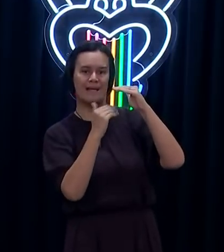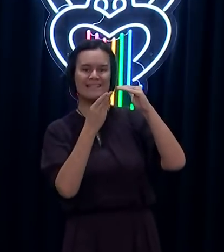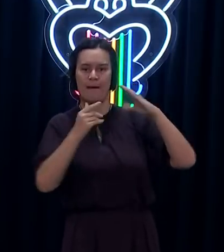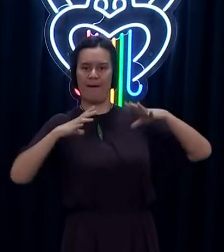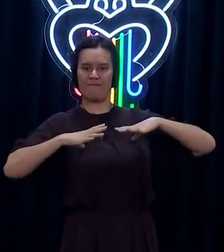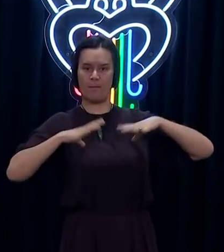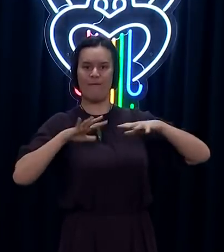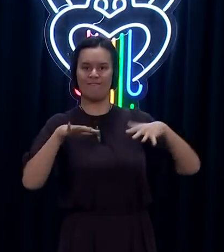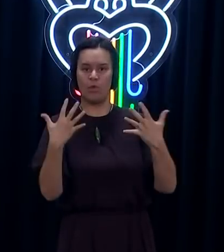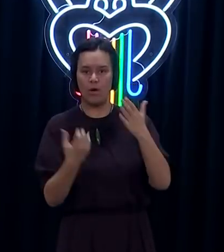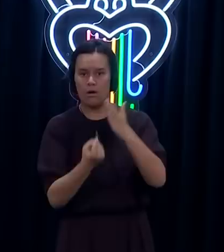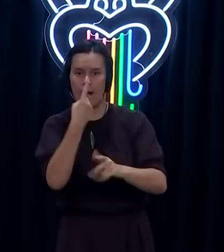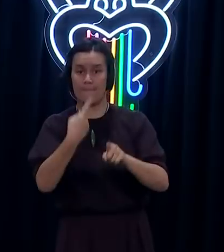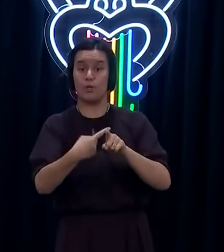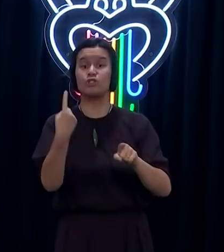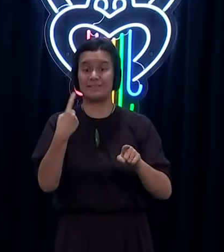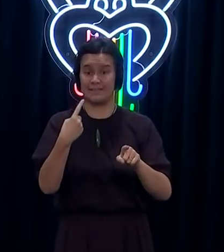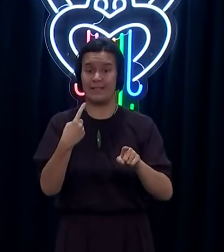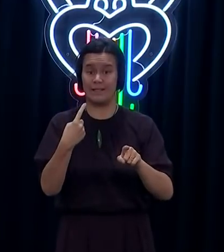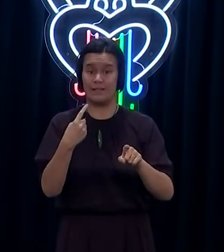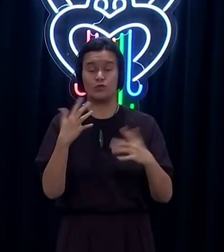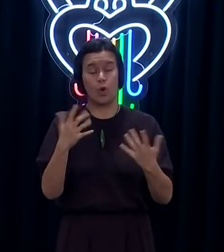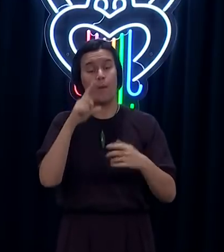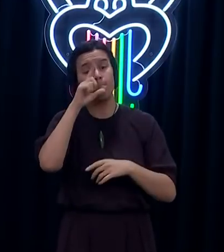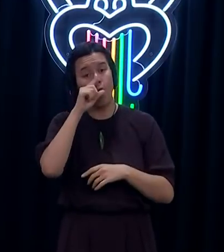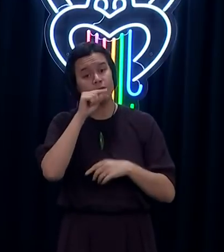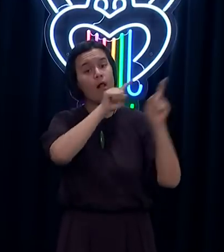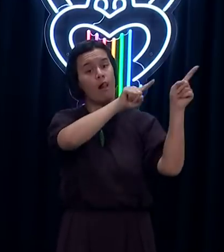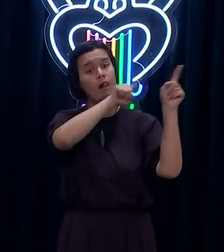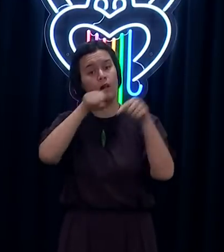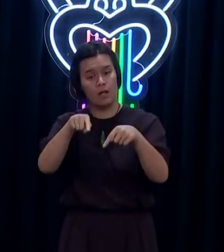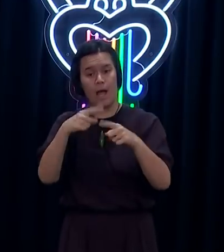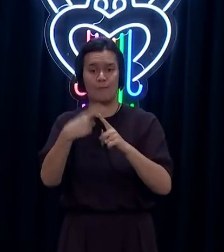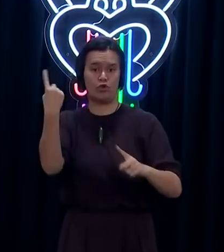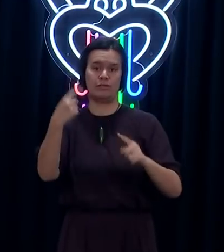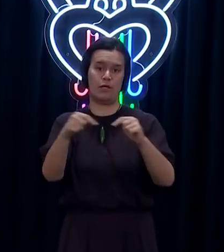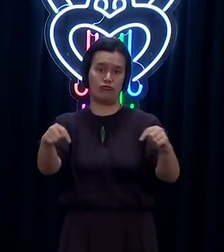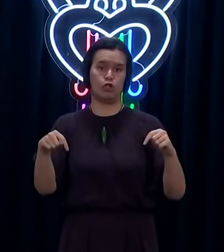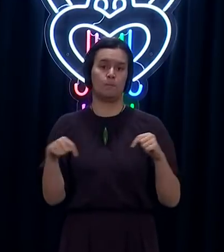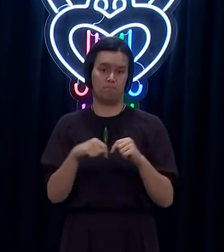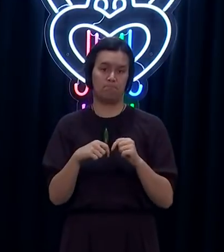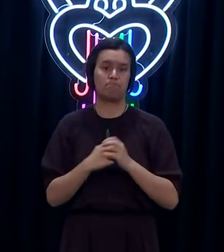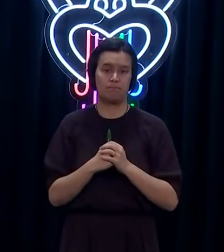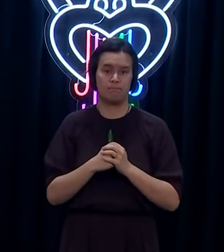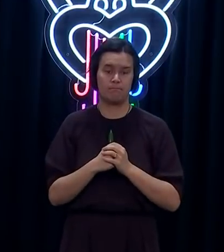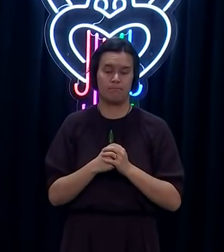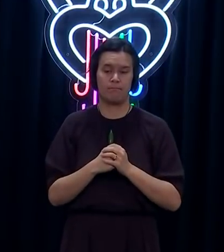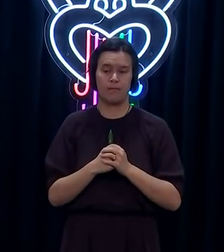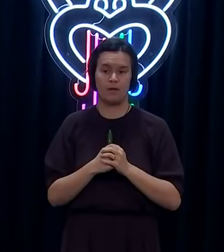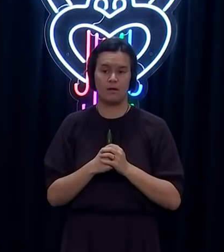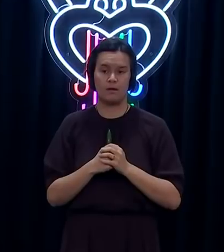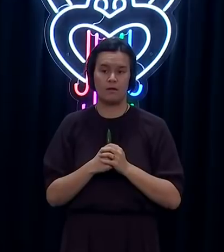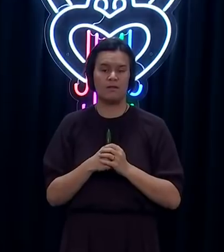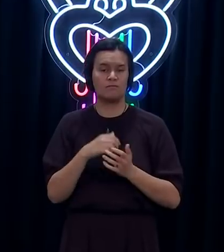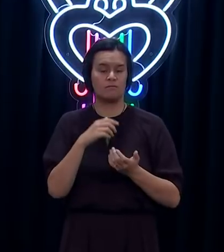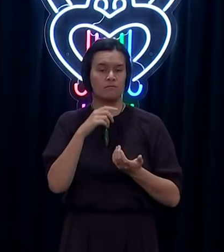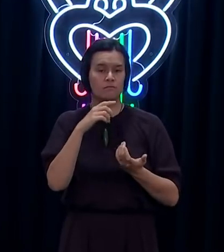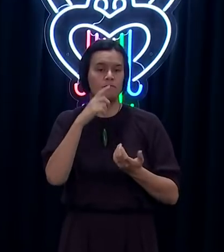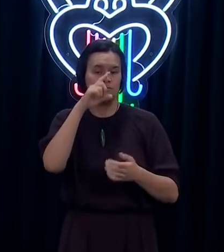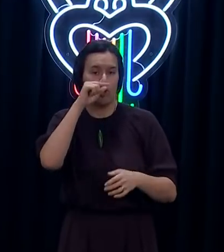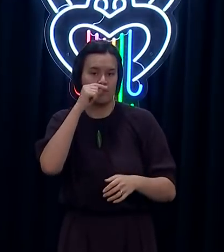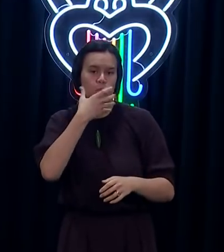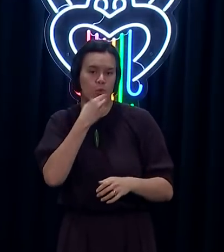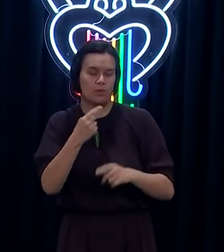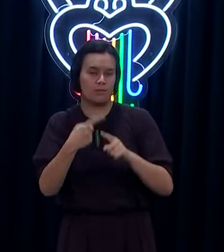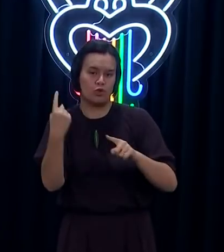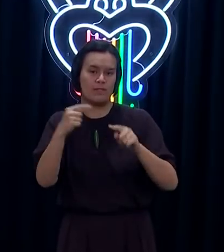need. And we'll go into those emergency spots? They are being accommodated whether or not it's through some of the emergency contingency that we have and we